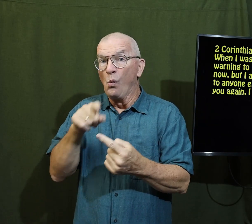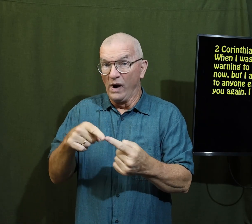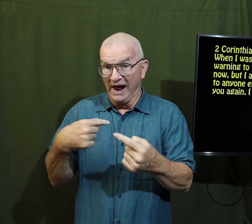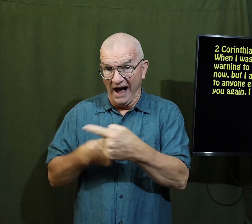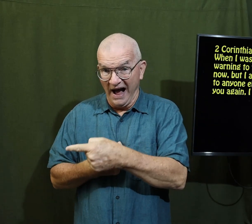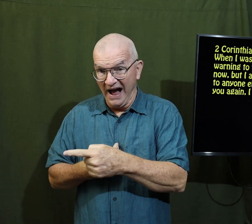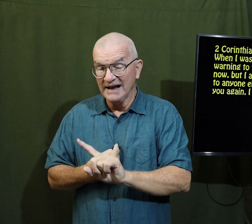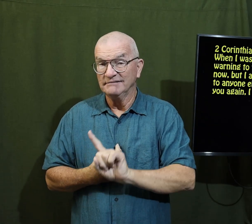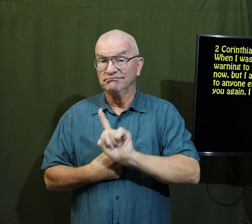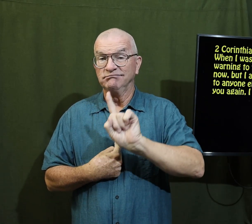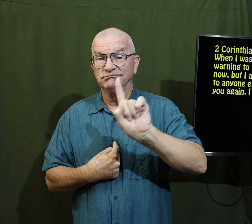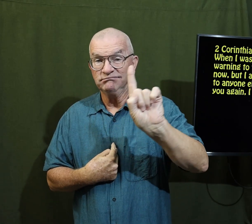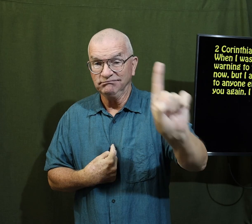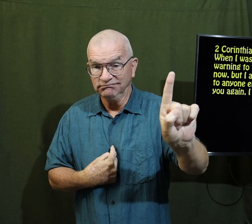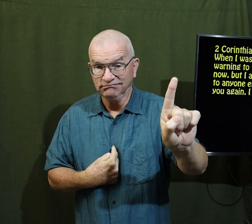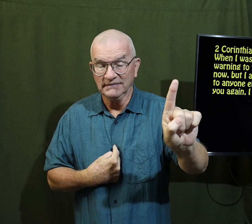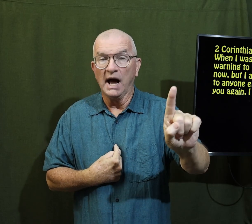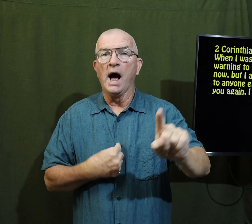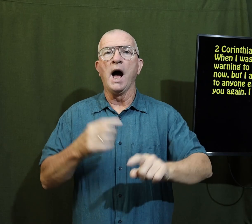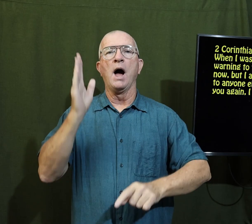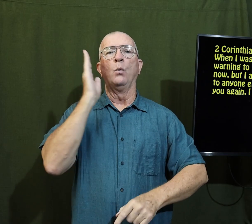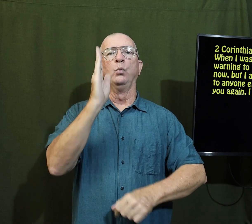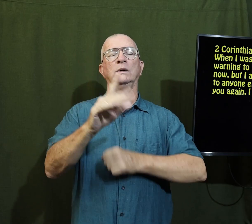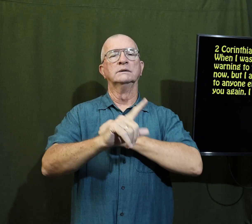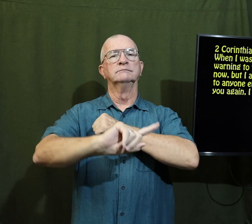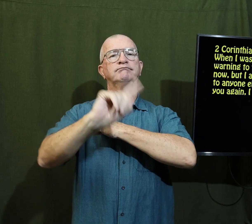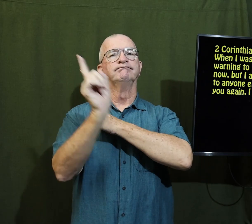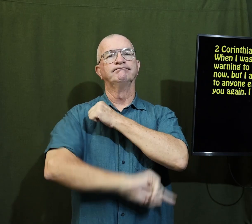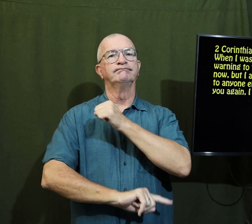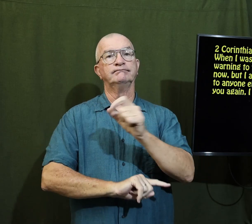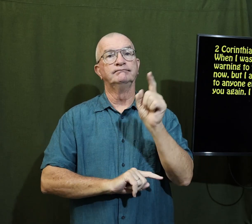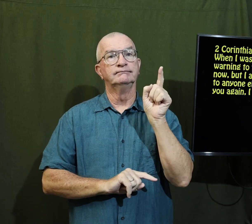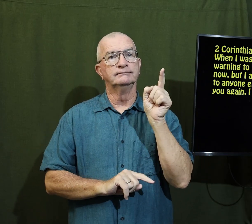When I come to you again I will punish you.